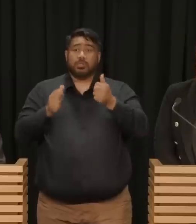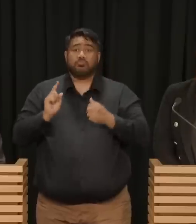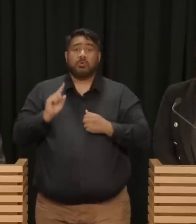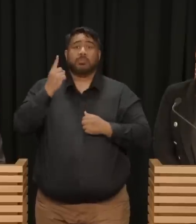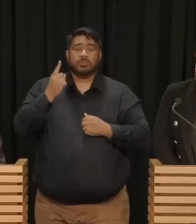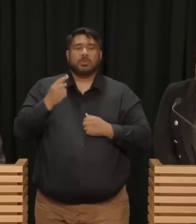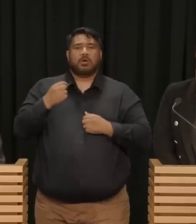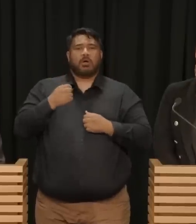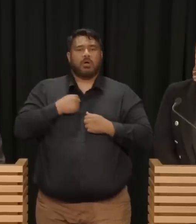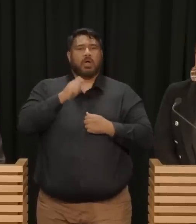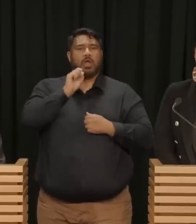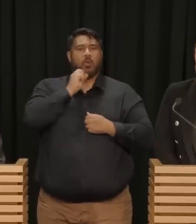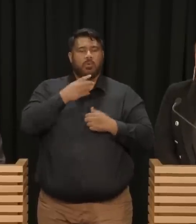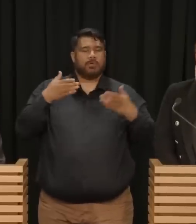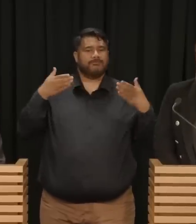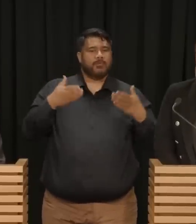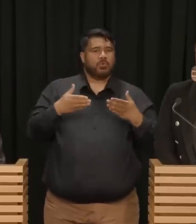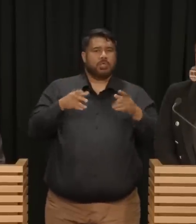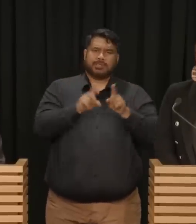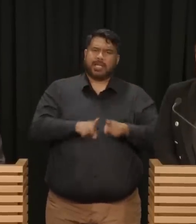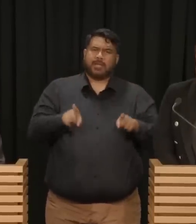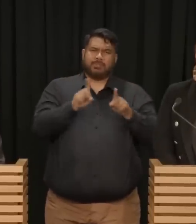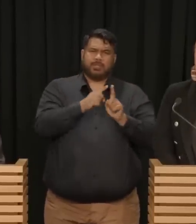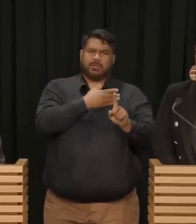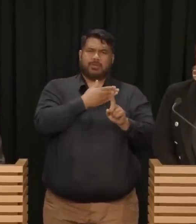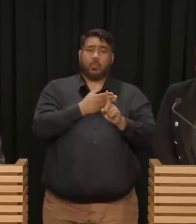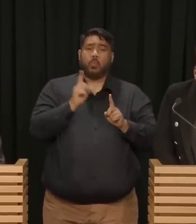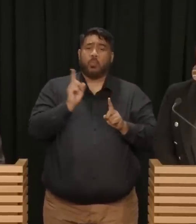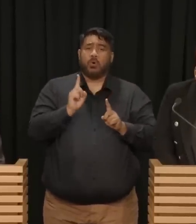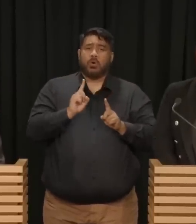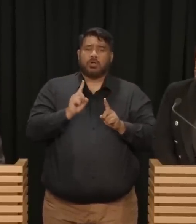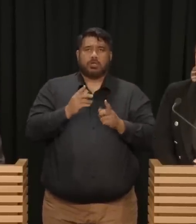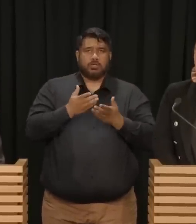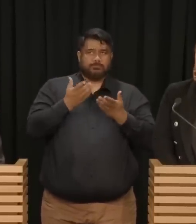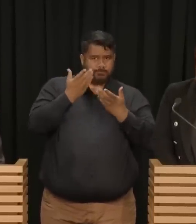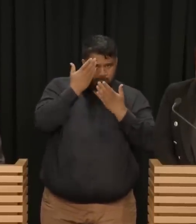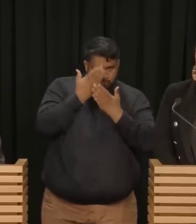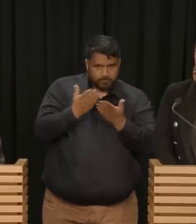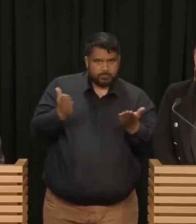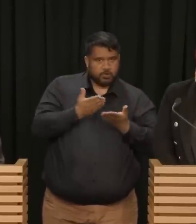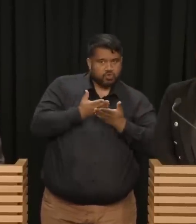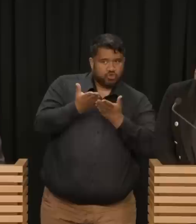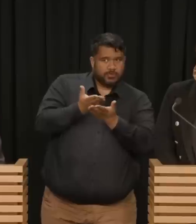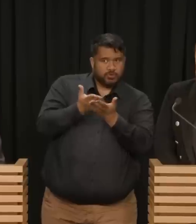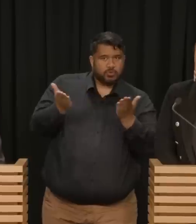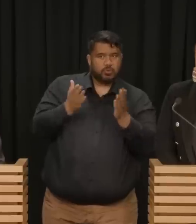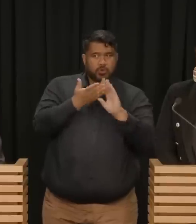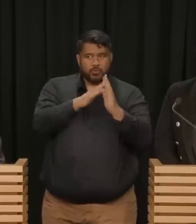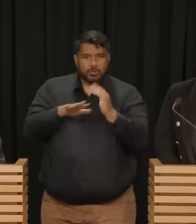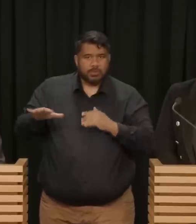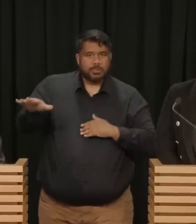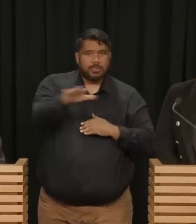be focused on what I always have been focused on, and that is serving our communities and whānau and